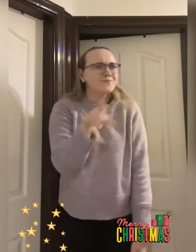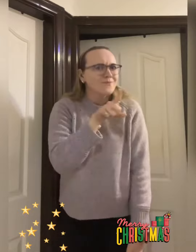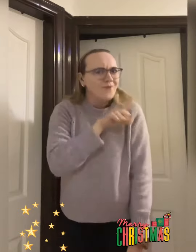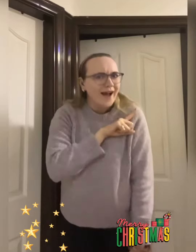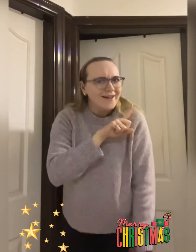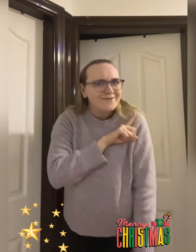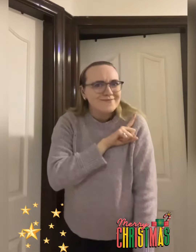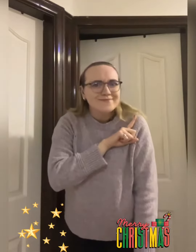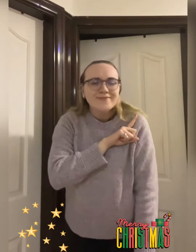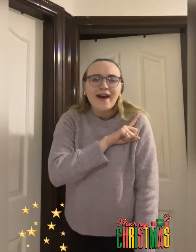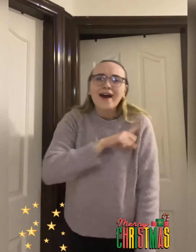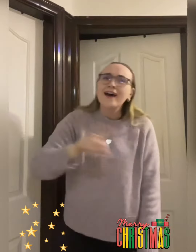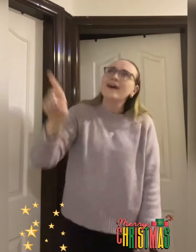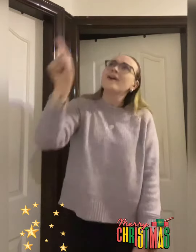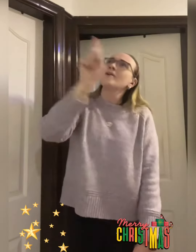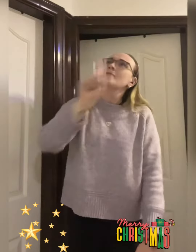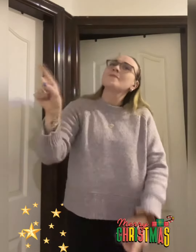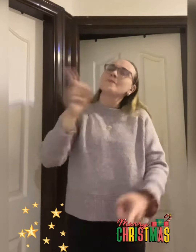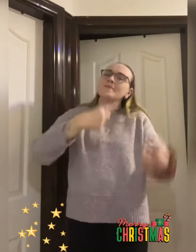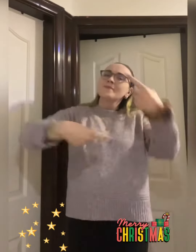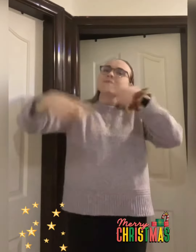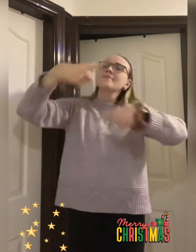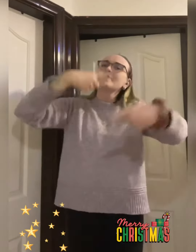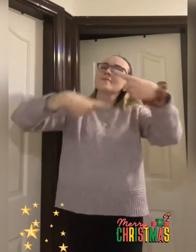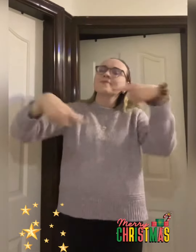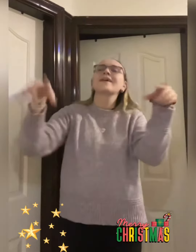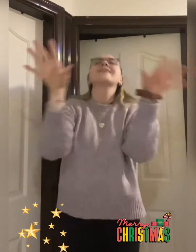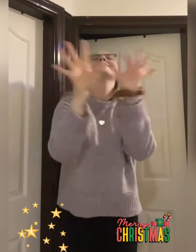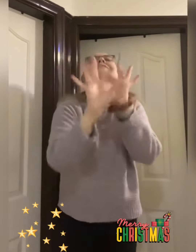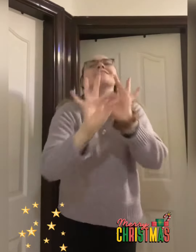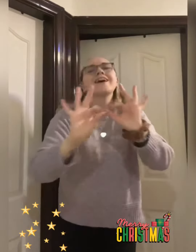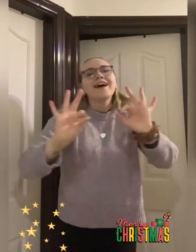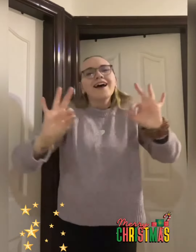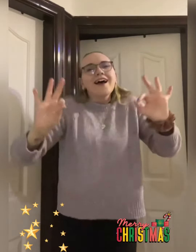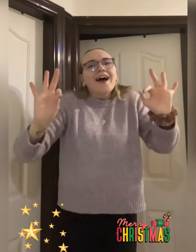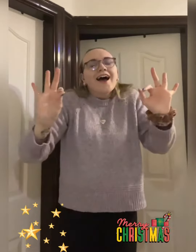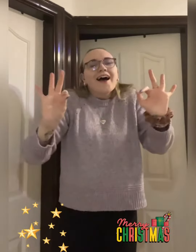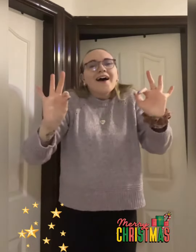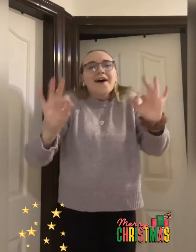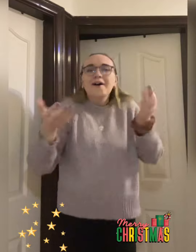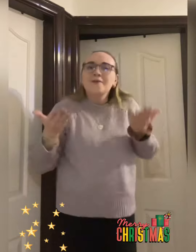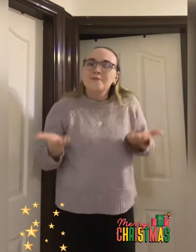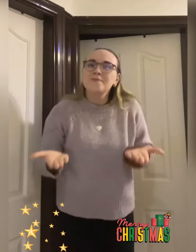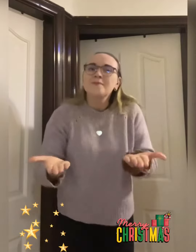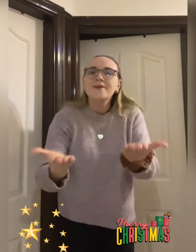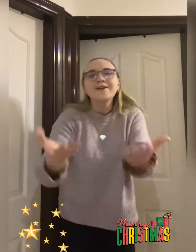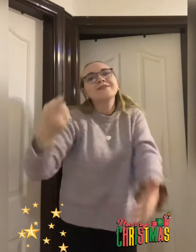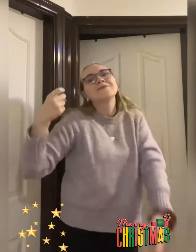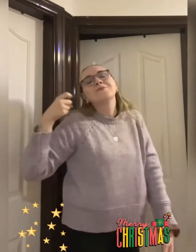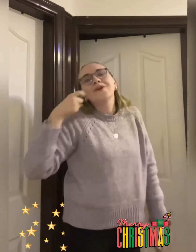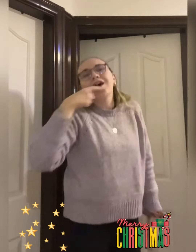for the peace of men, a boy was born,